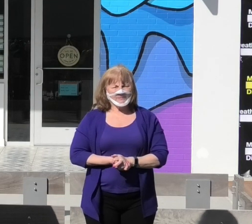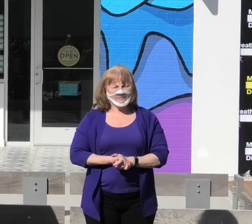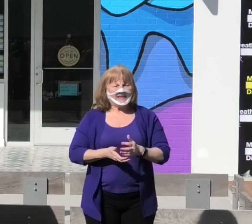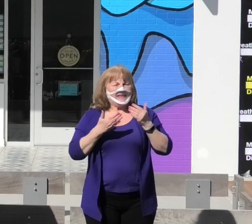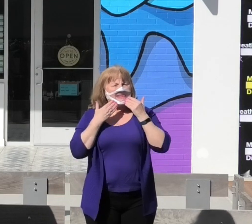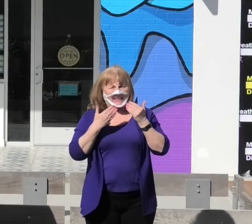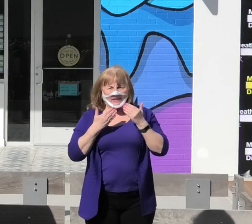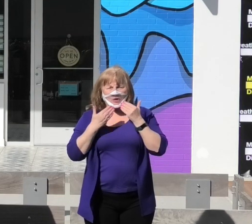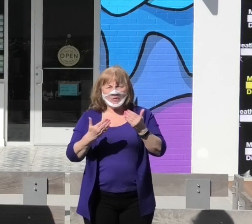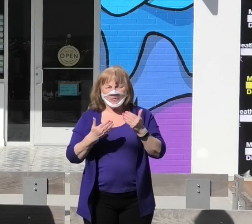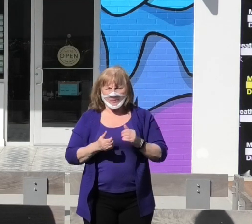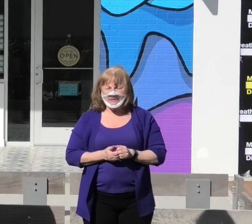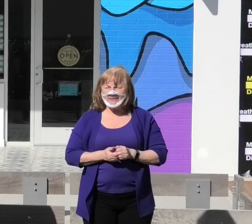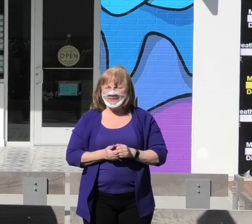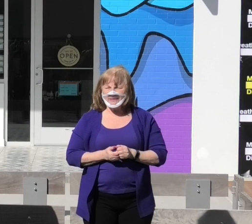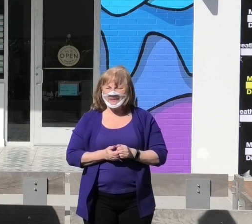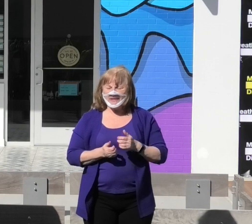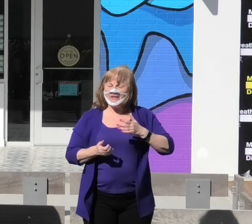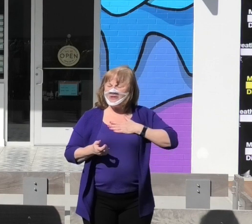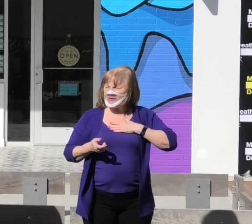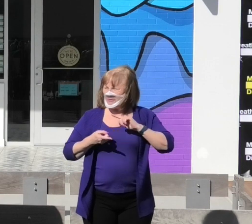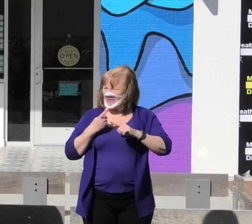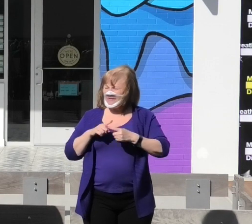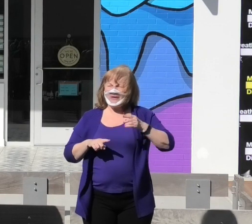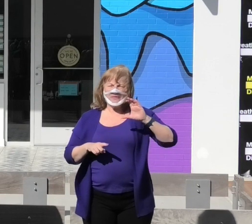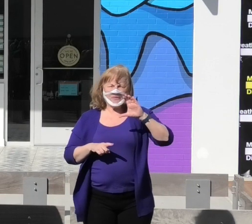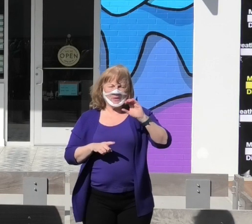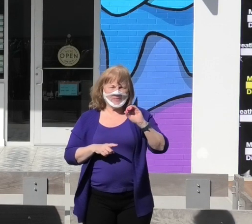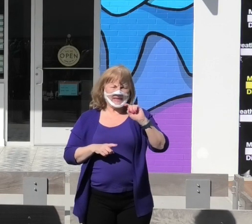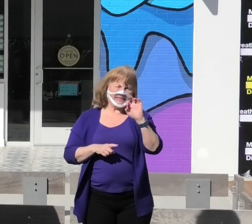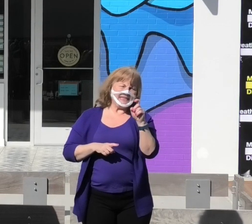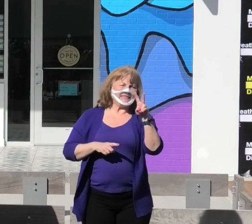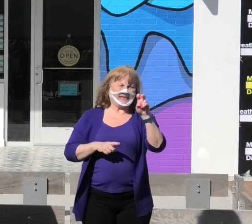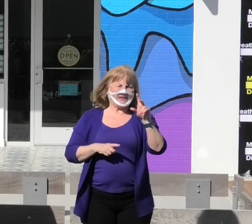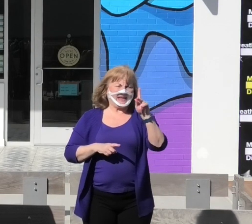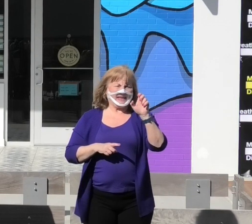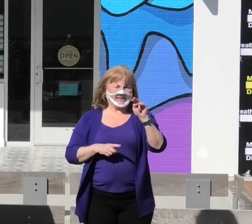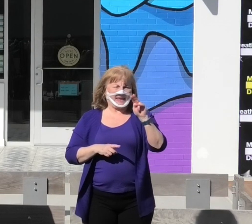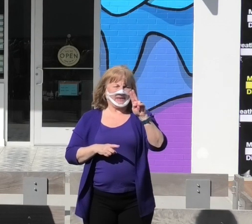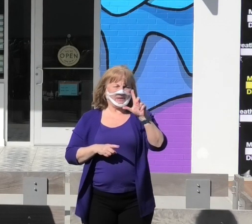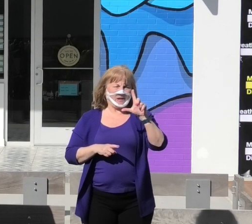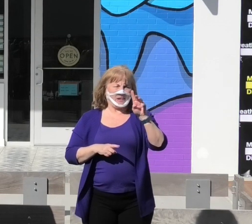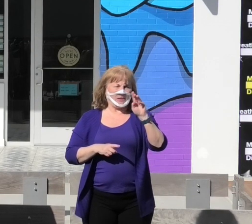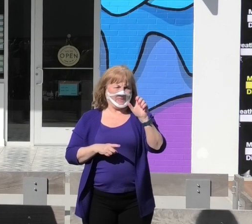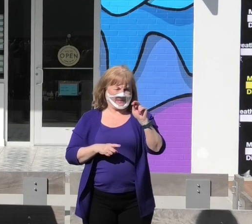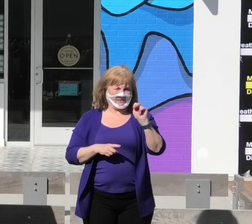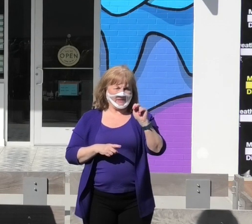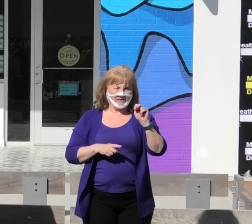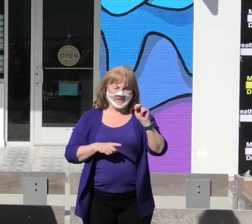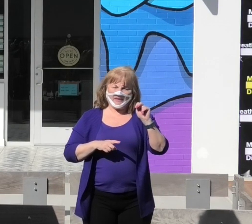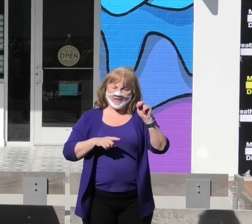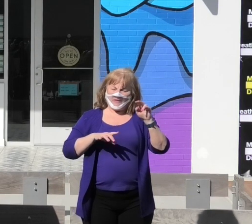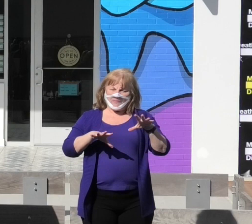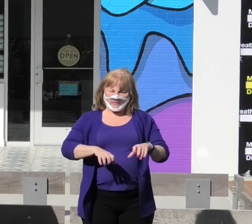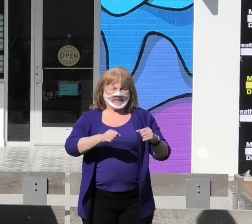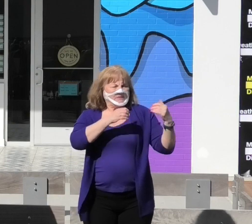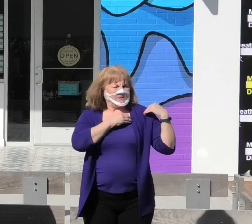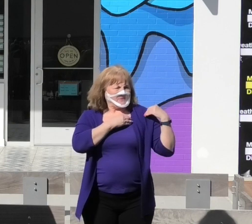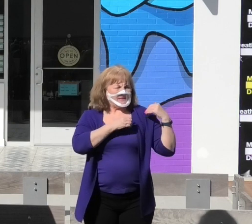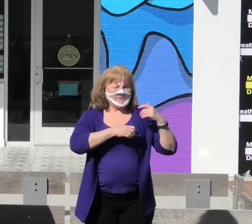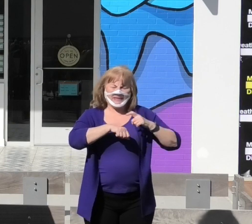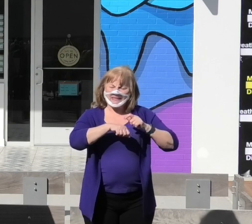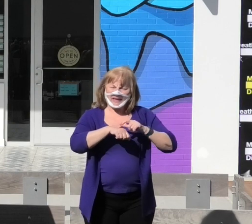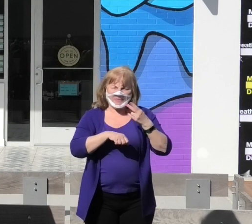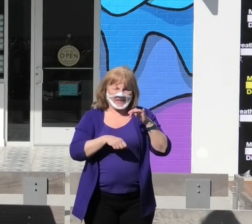Thank you to my friend and former County Executive Ken Ullman for stepping up in a time of great need in Howard